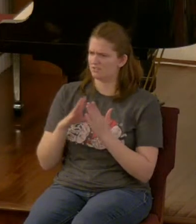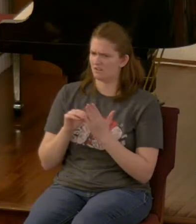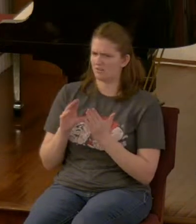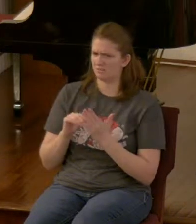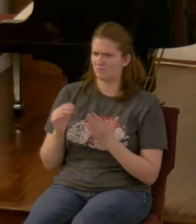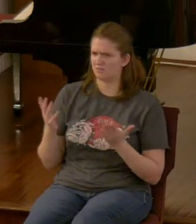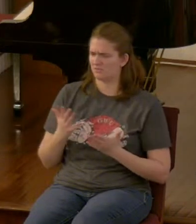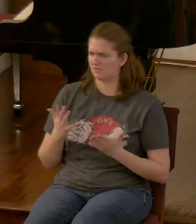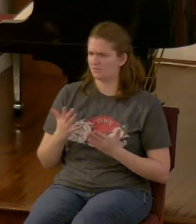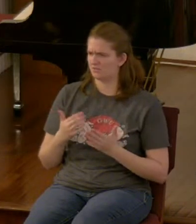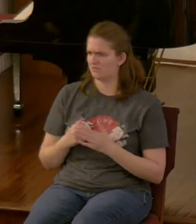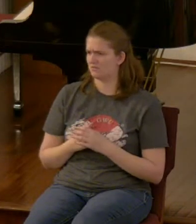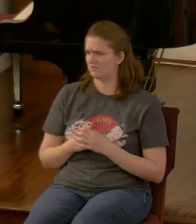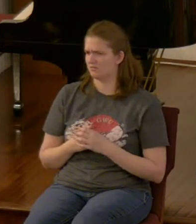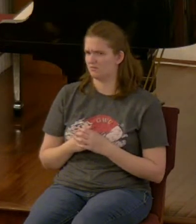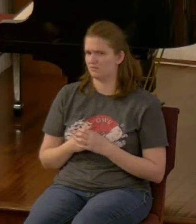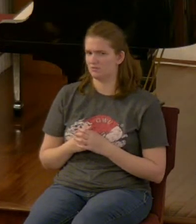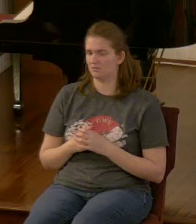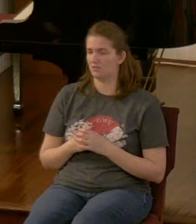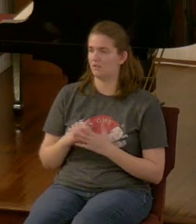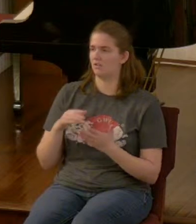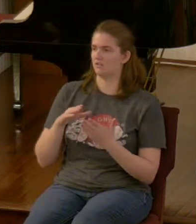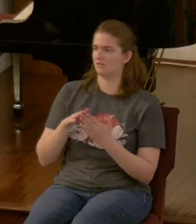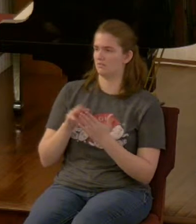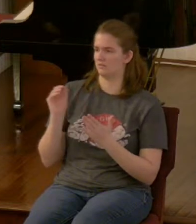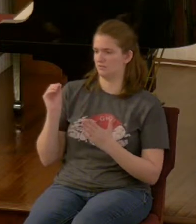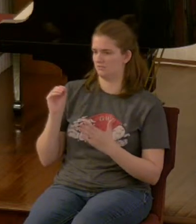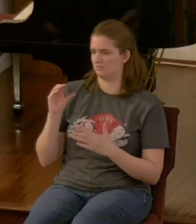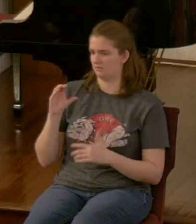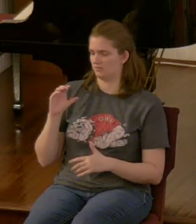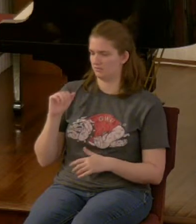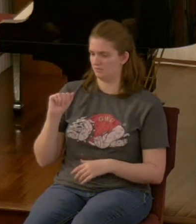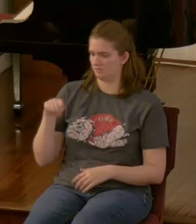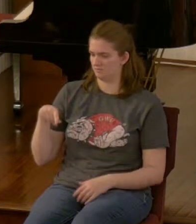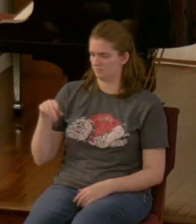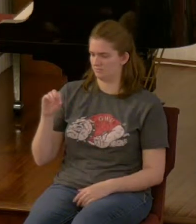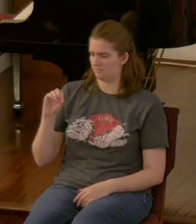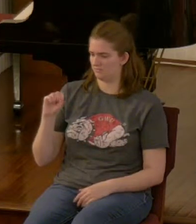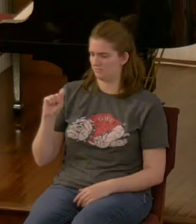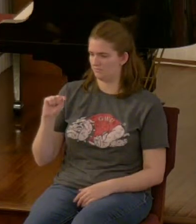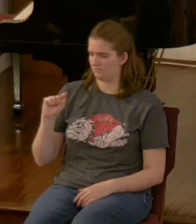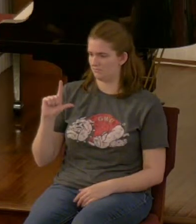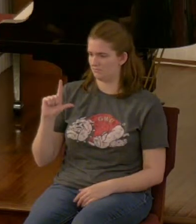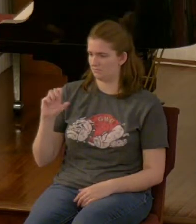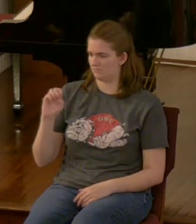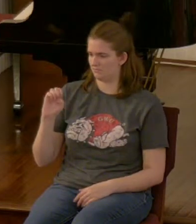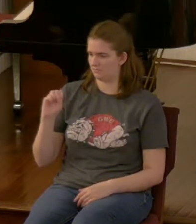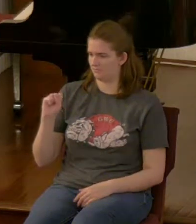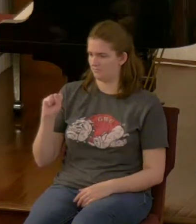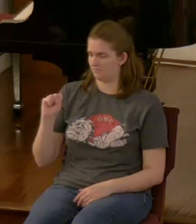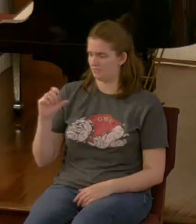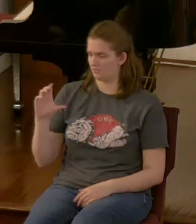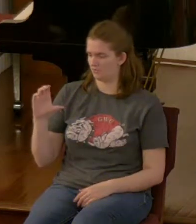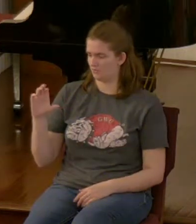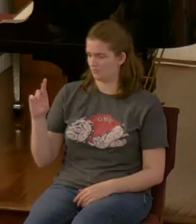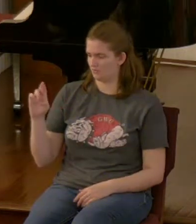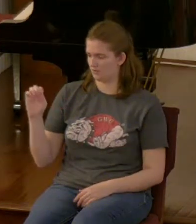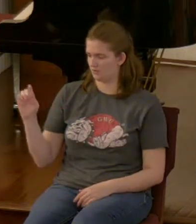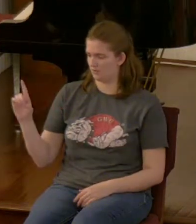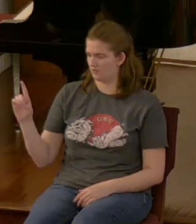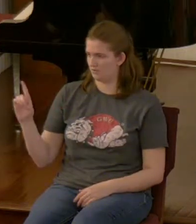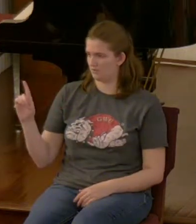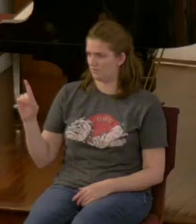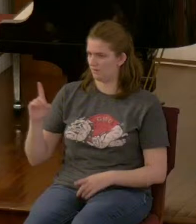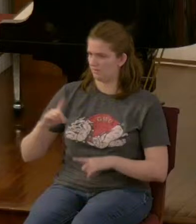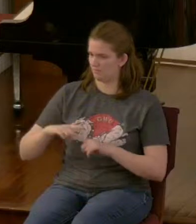that that that copies the apostles creed it copies the apostles creed but it puts